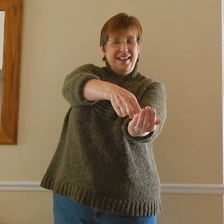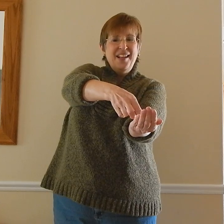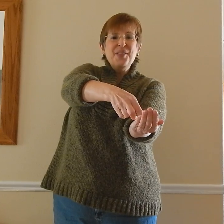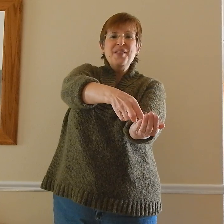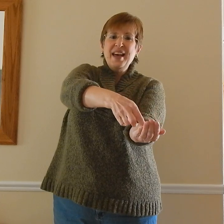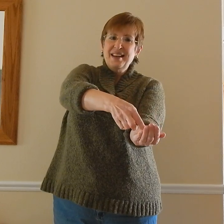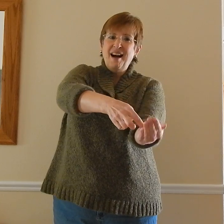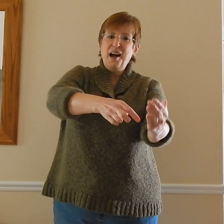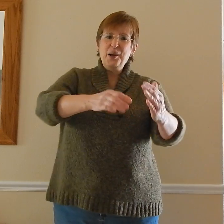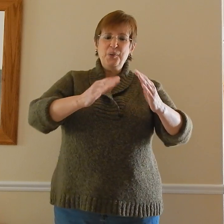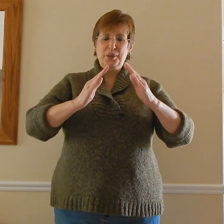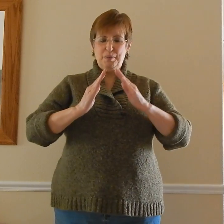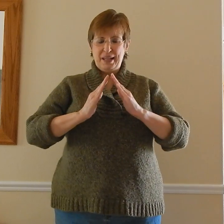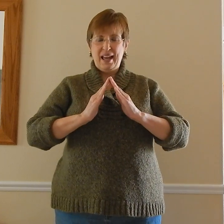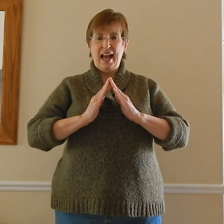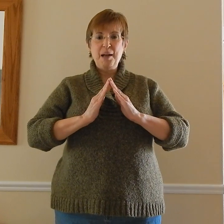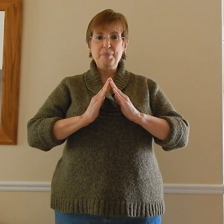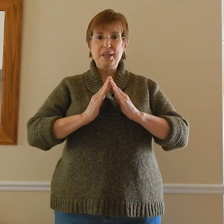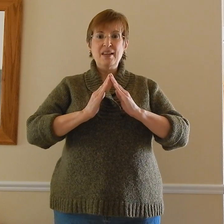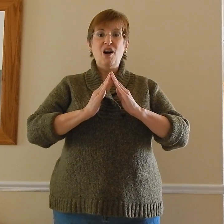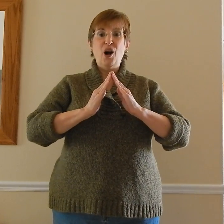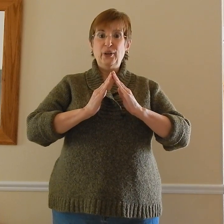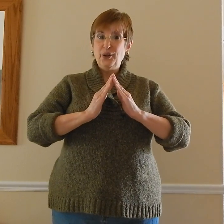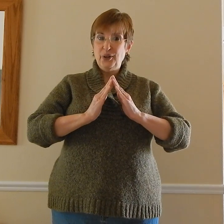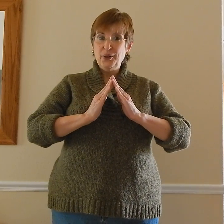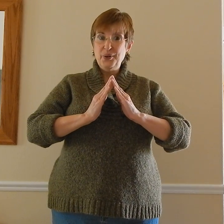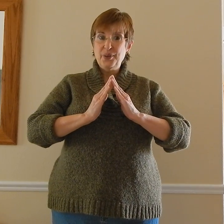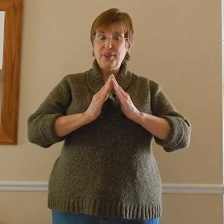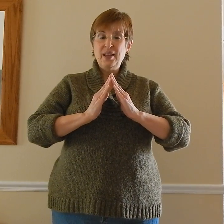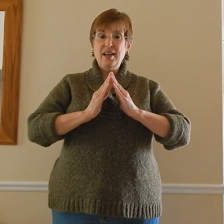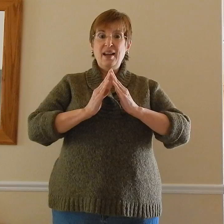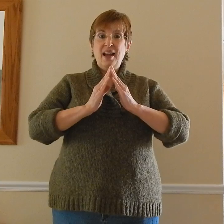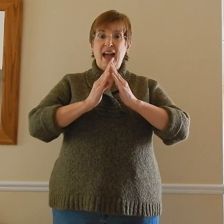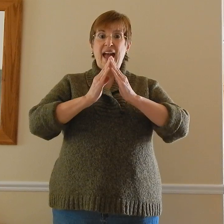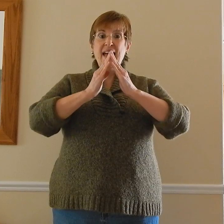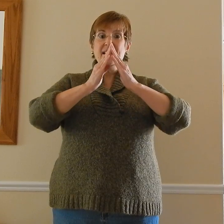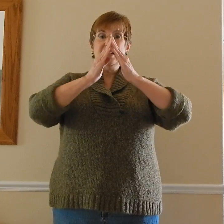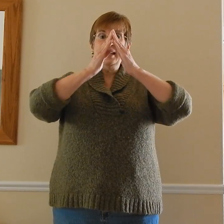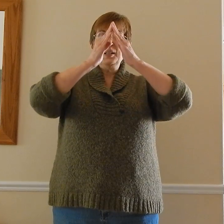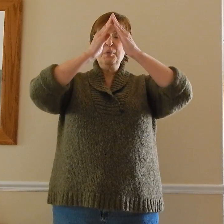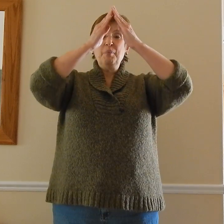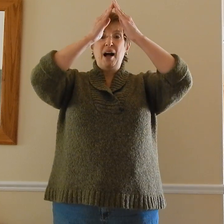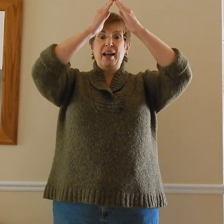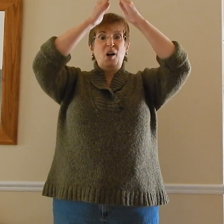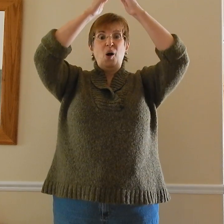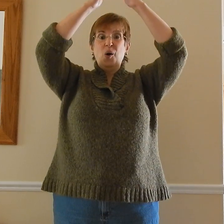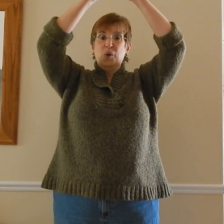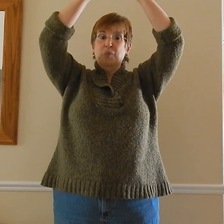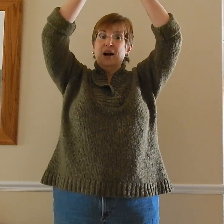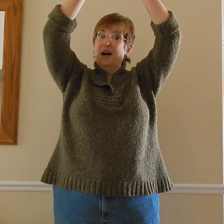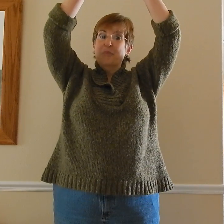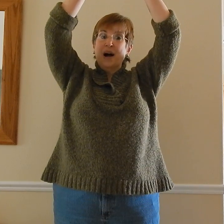Then I will be happy on earth and in my home above.